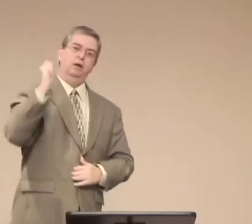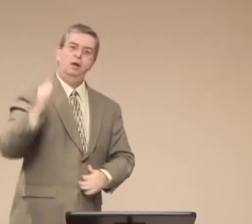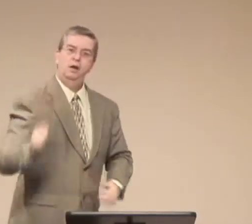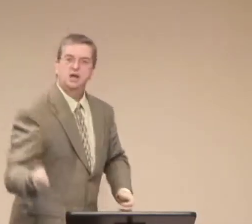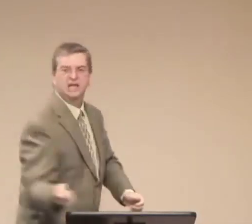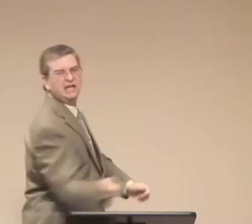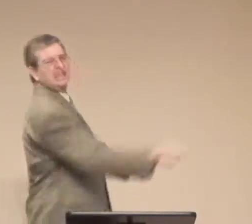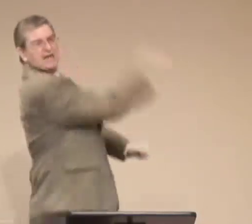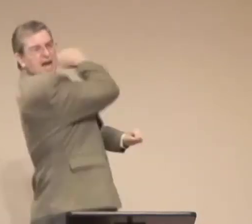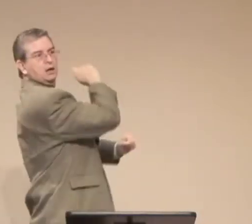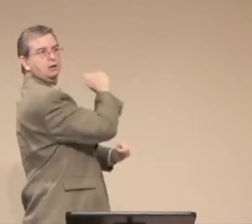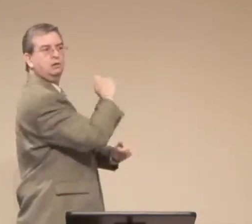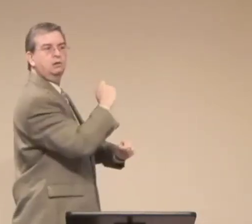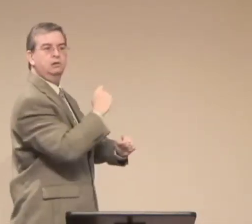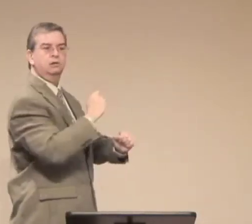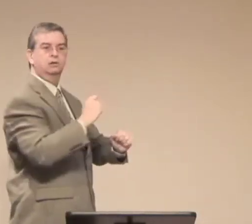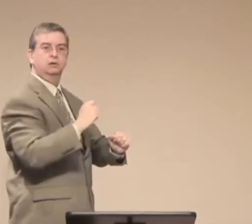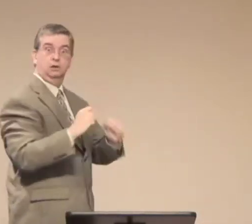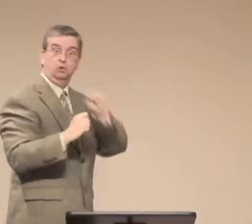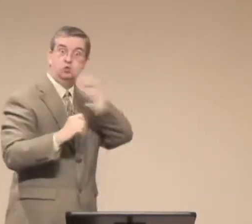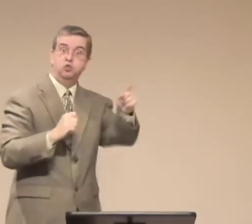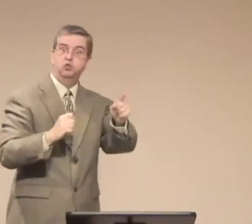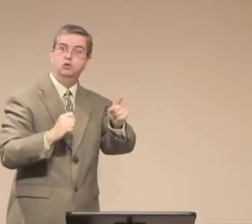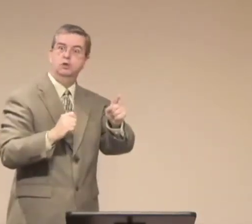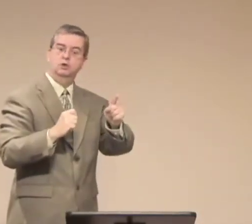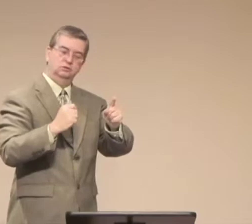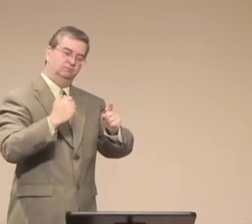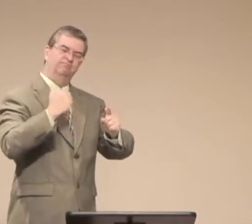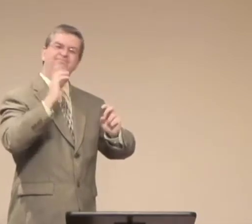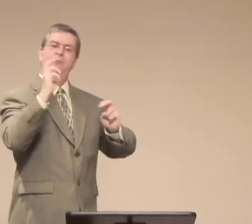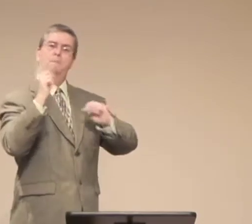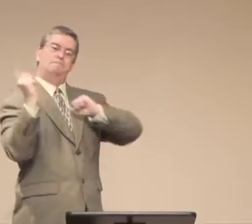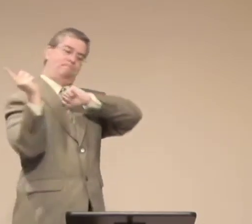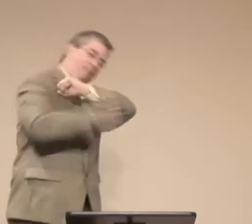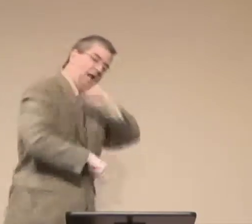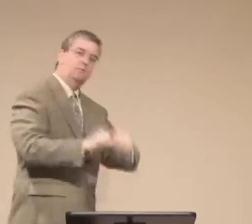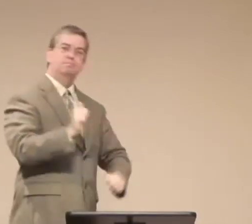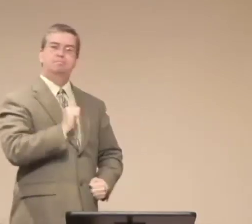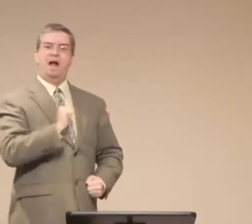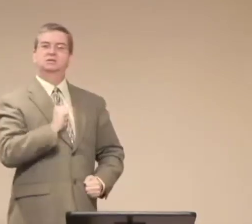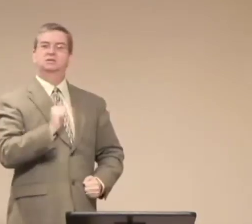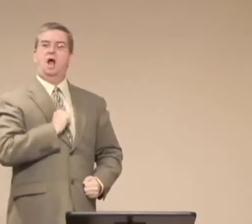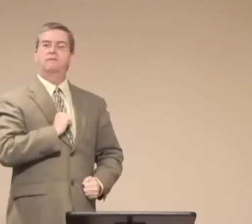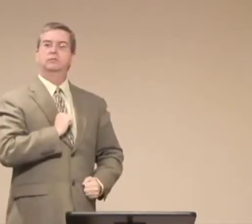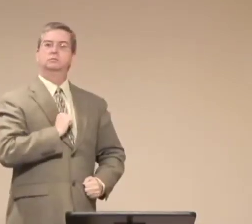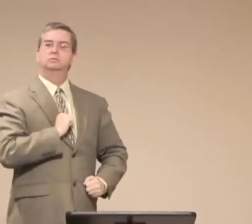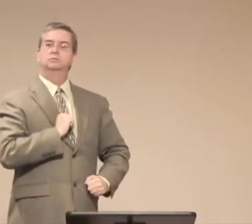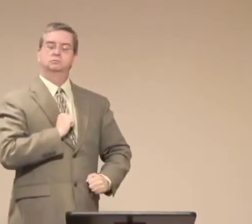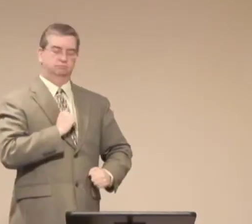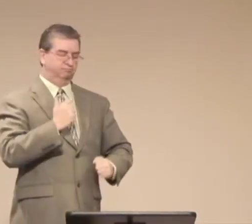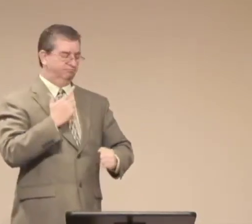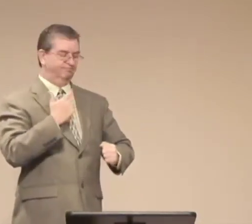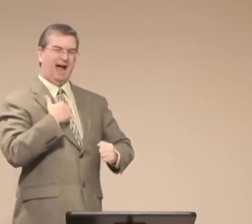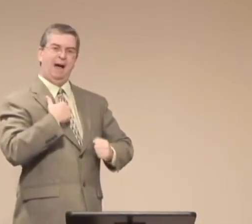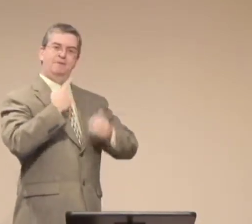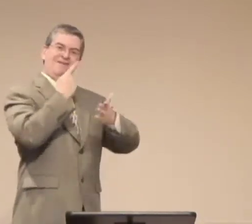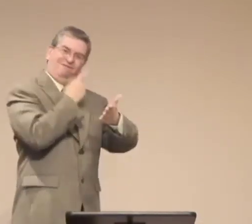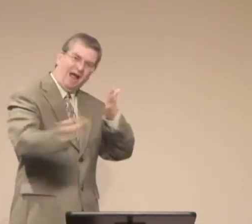So she stood there and the wooden paddle that she was going to hit herself with and started to hit herself